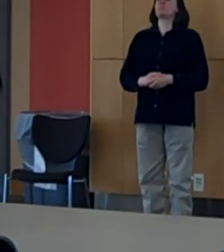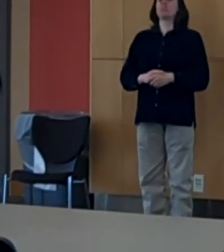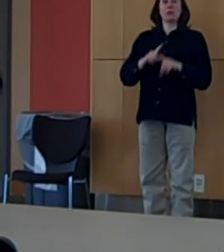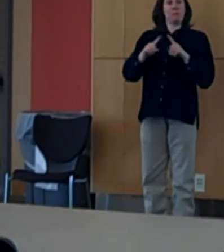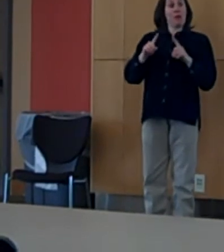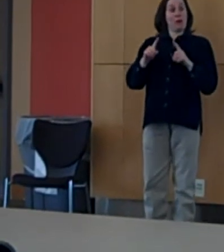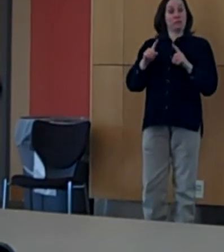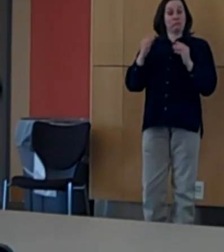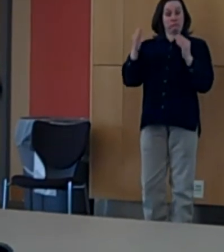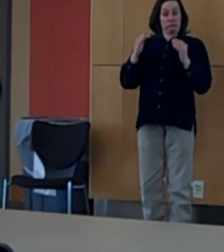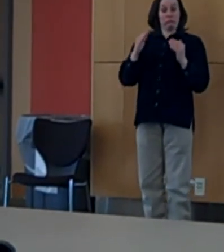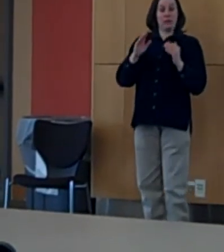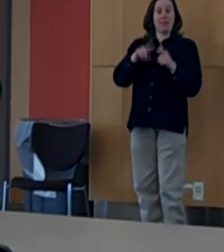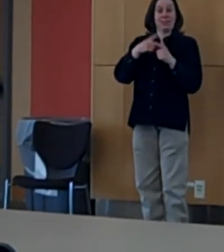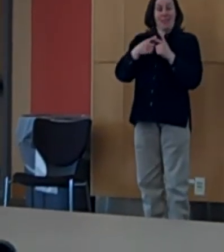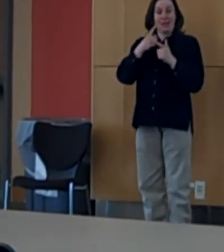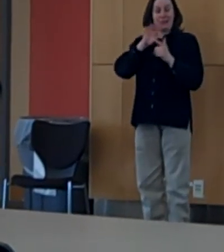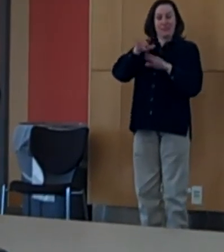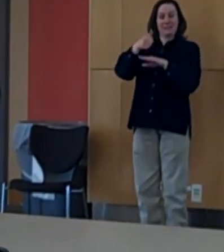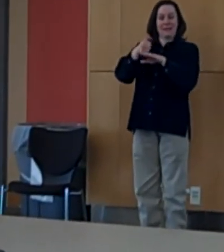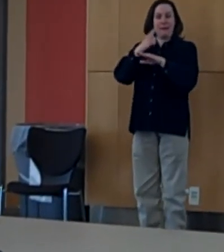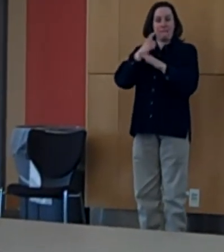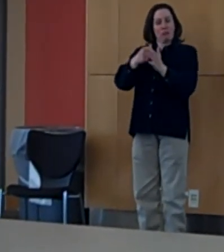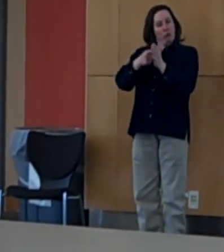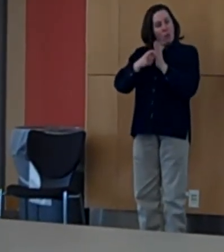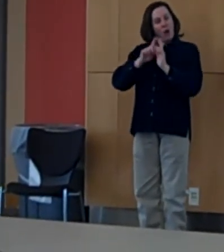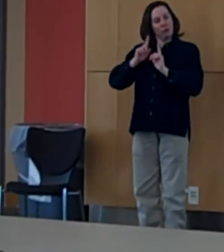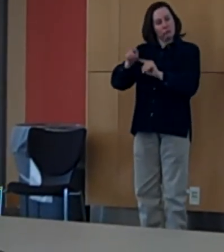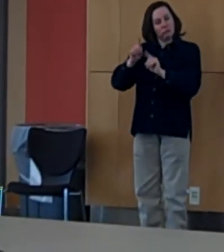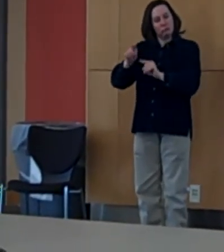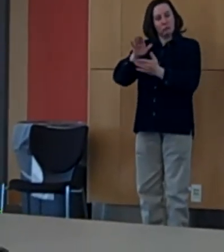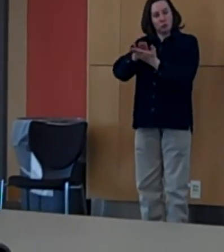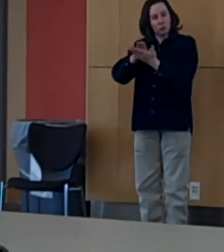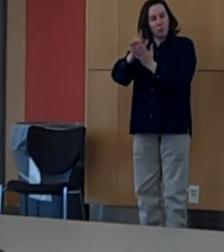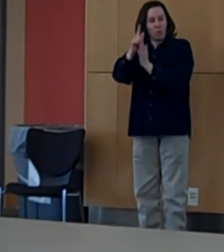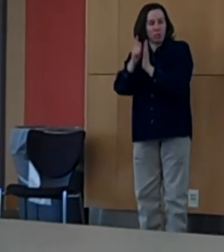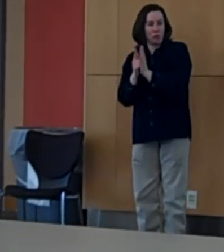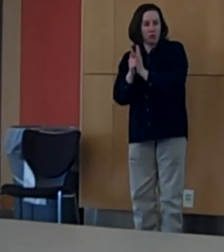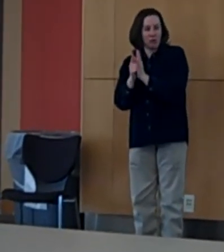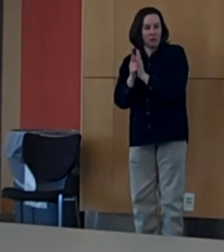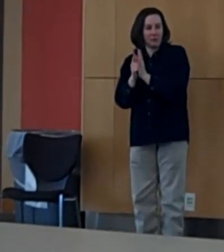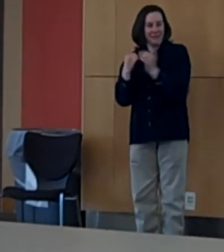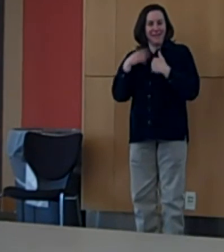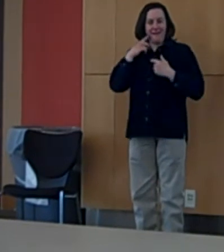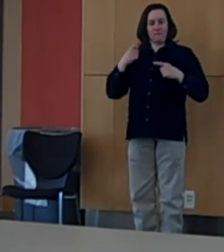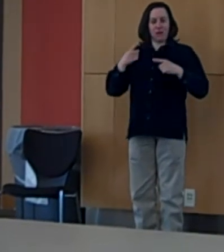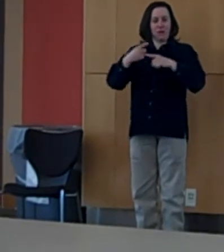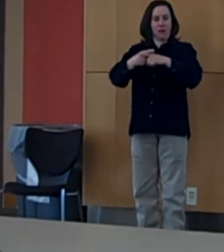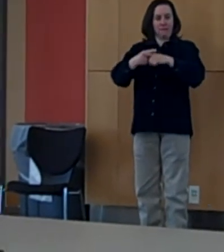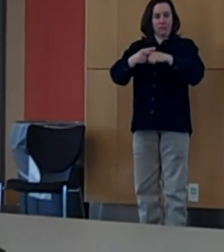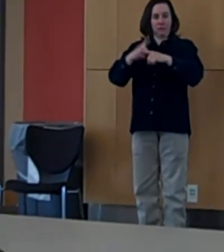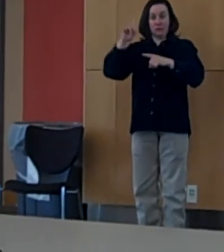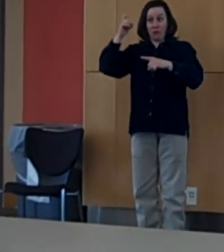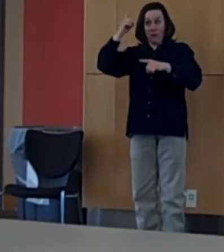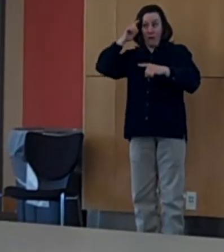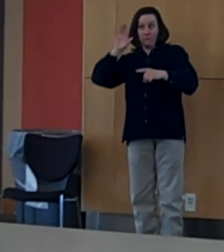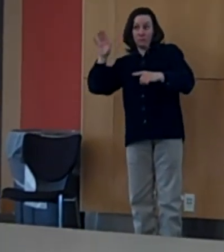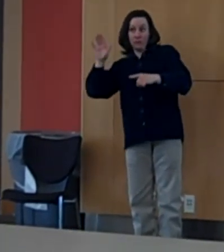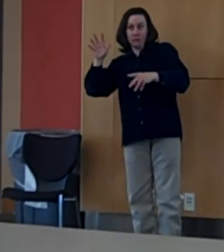attendance laws, there's a historic conflict between the government requirements and the parents' fundamental